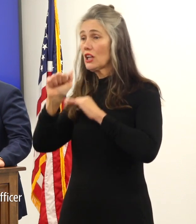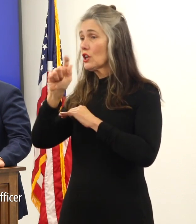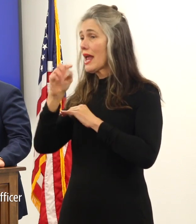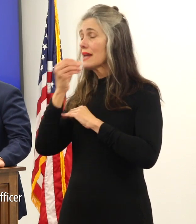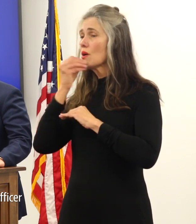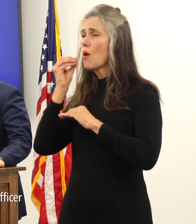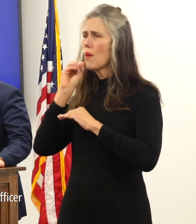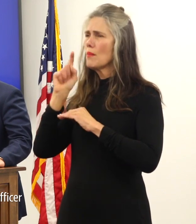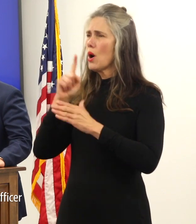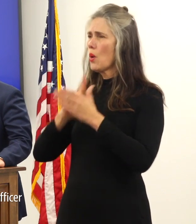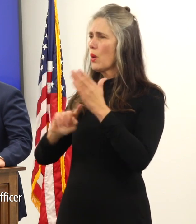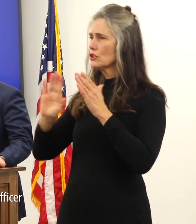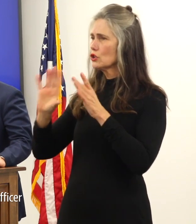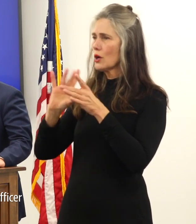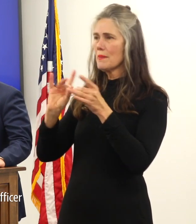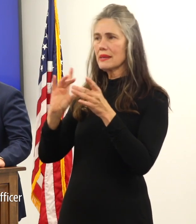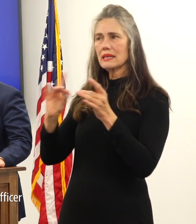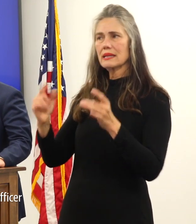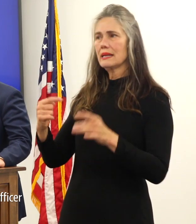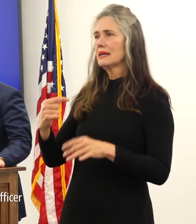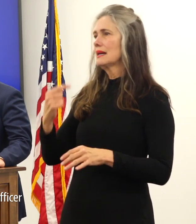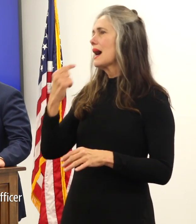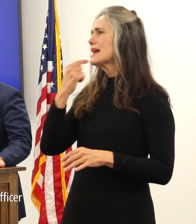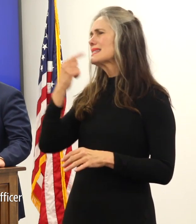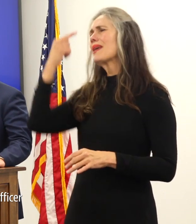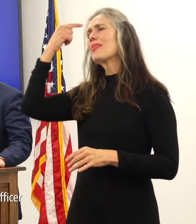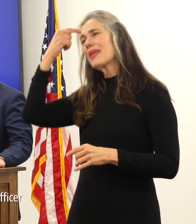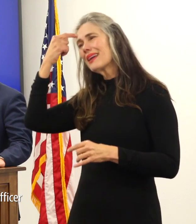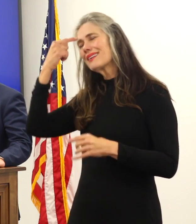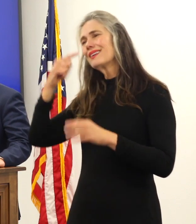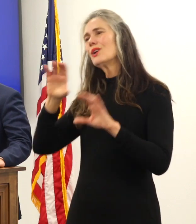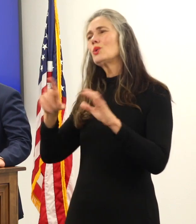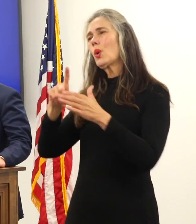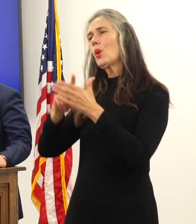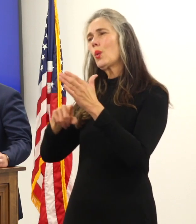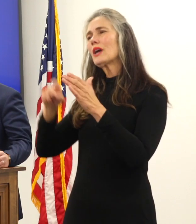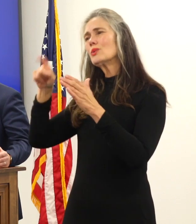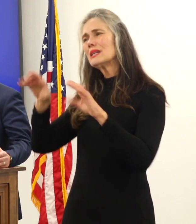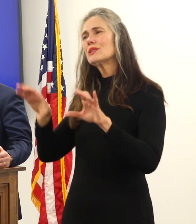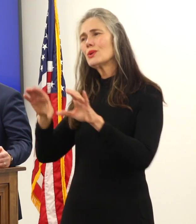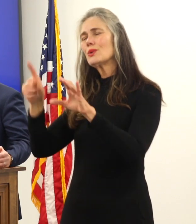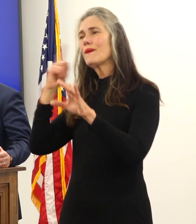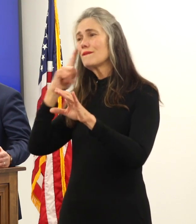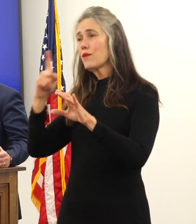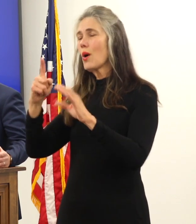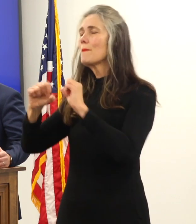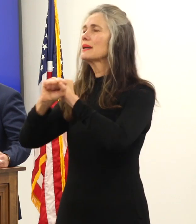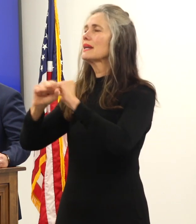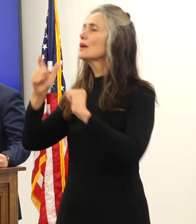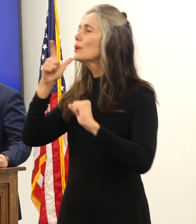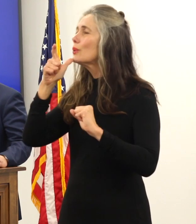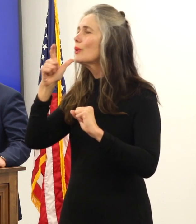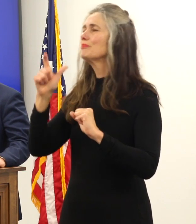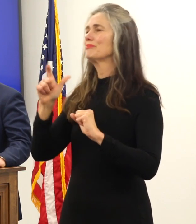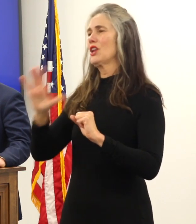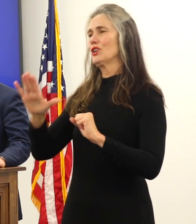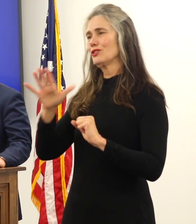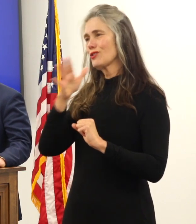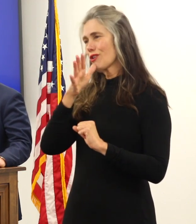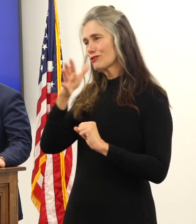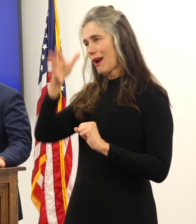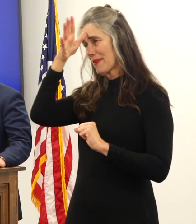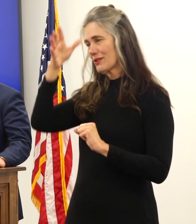I would say do what you need to do to protect your grandparents. I mean this isn't just about you it's about our community and in order for us to